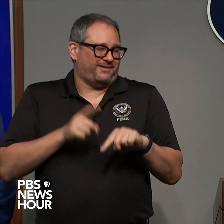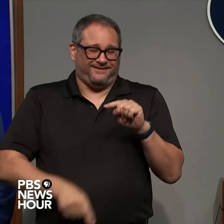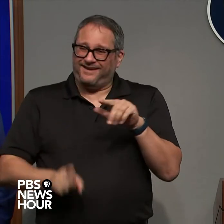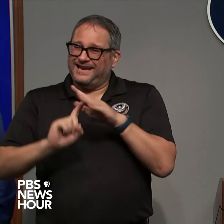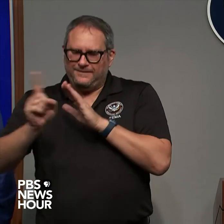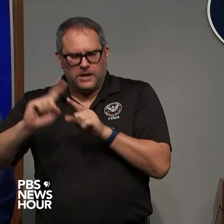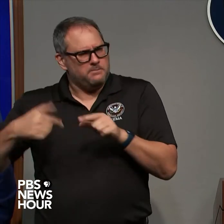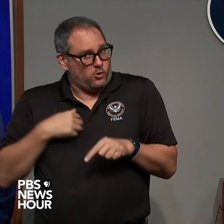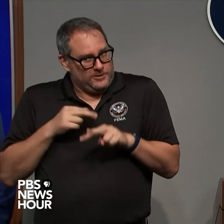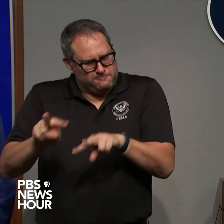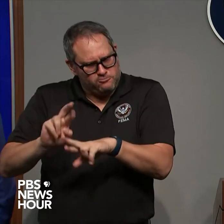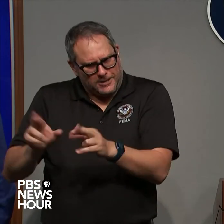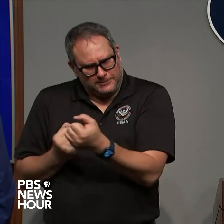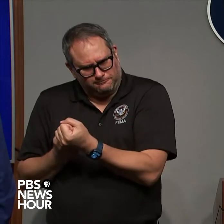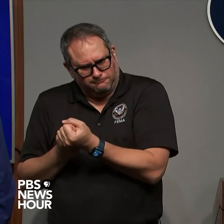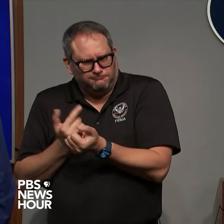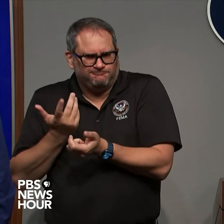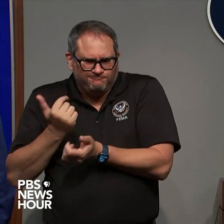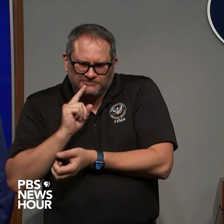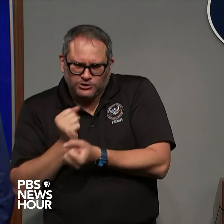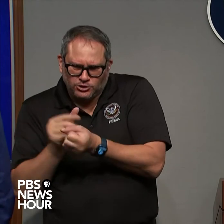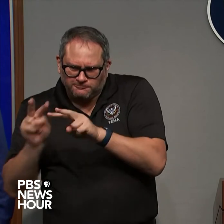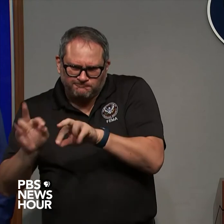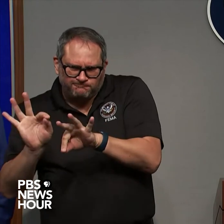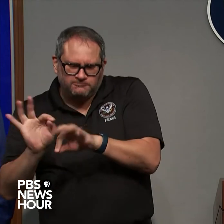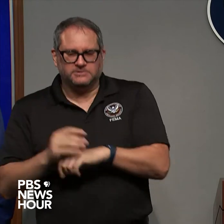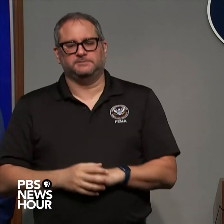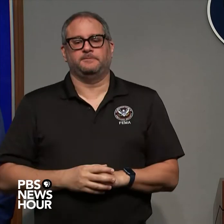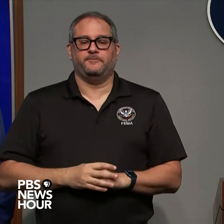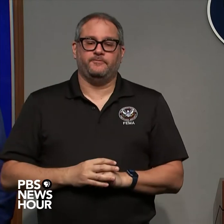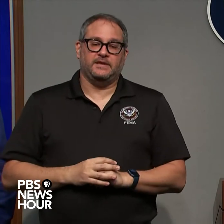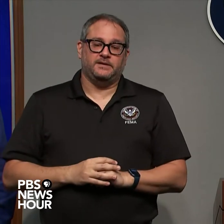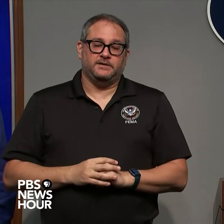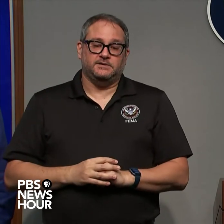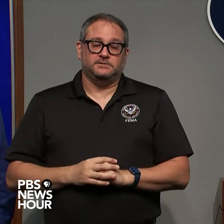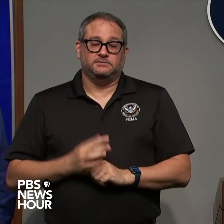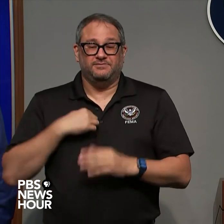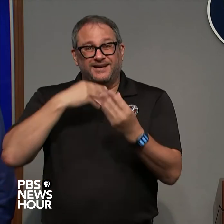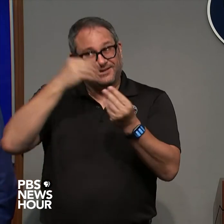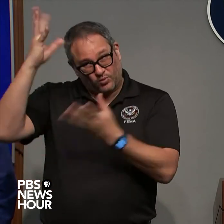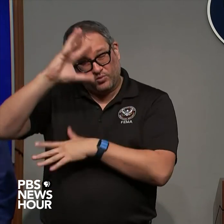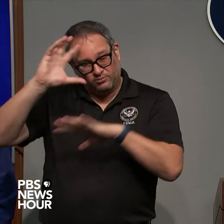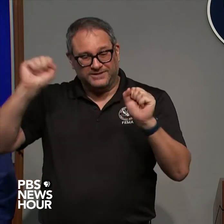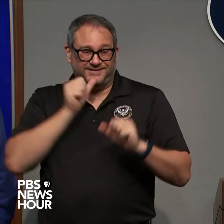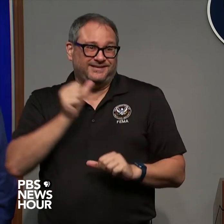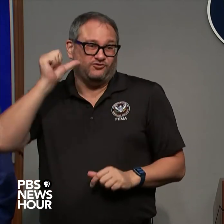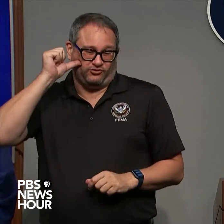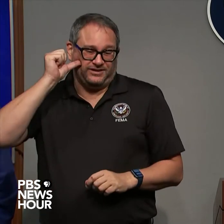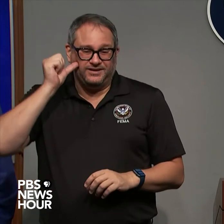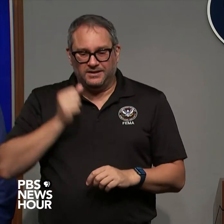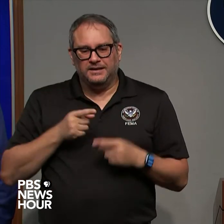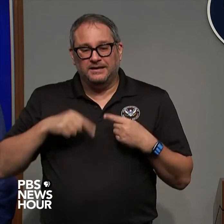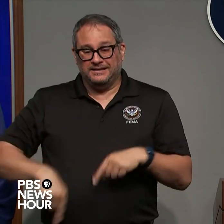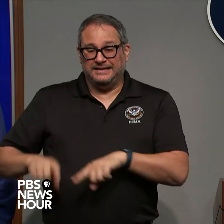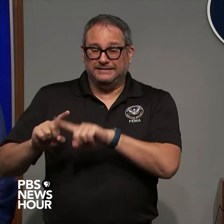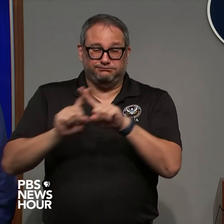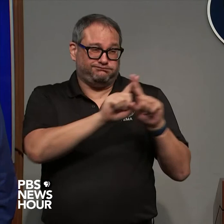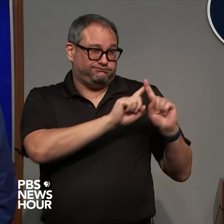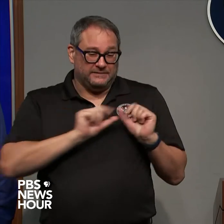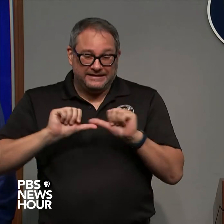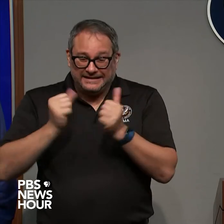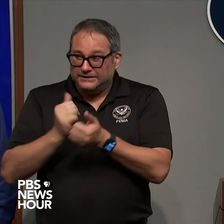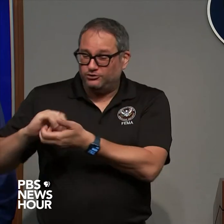not and finally as I told the president yesterday this level of interagency coordination will not stop